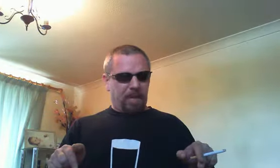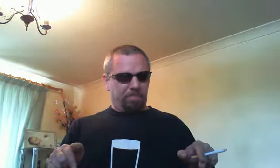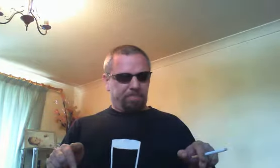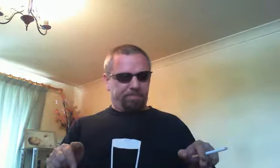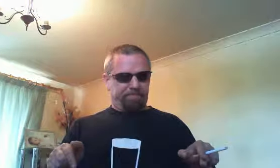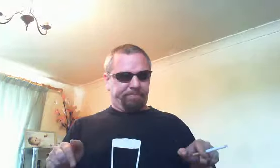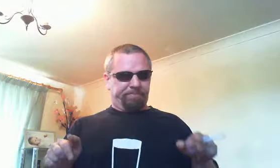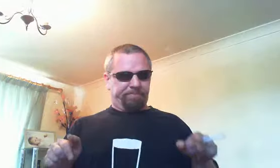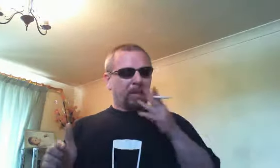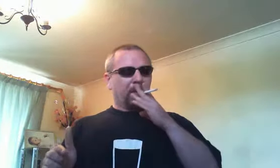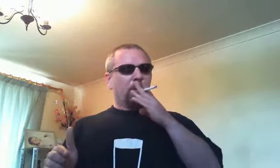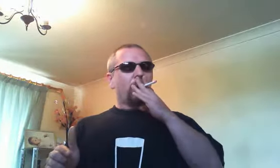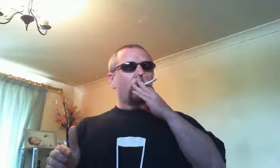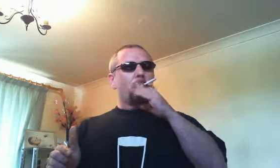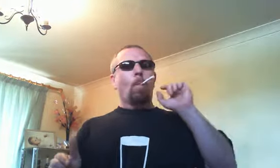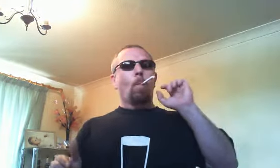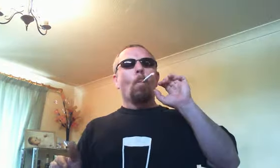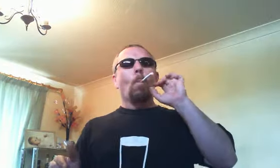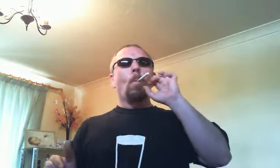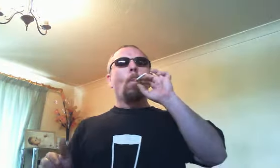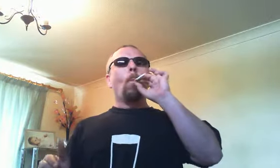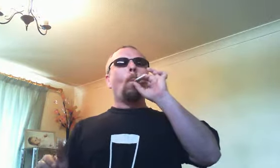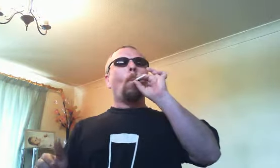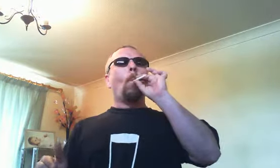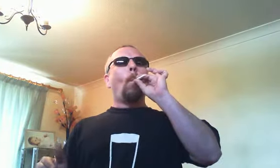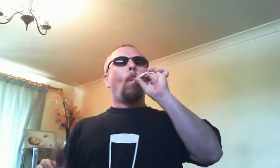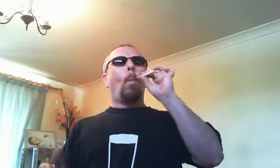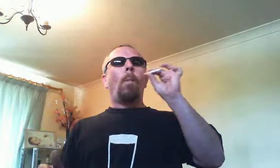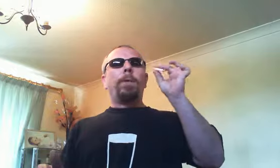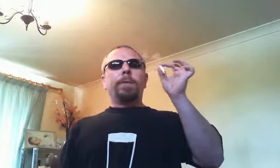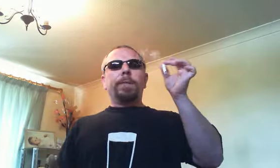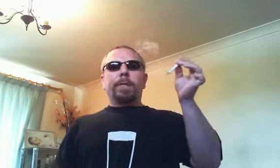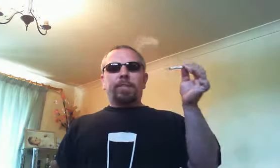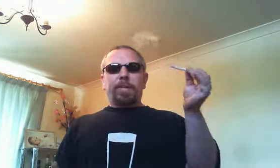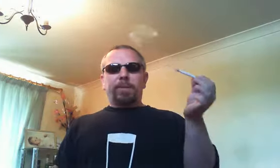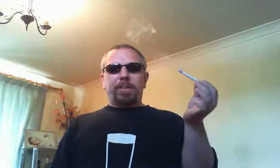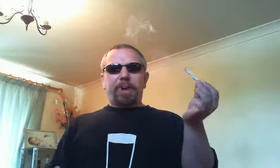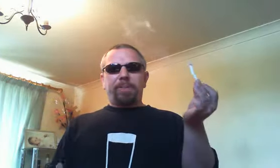don't so give me a cigarette